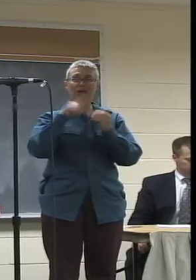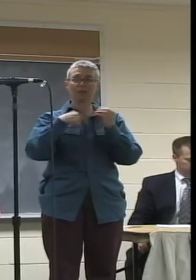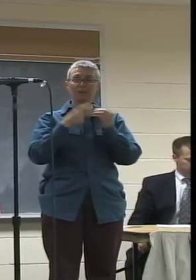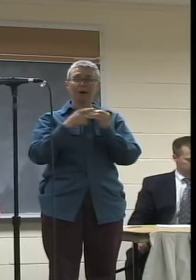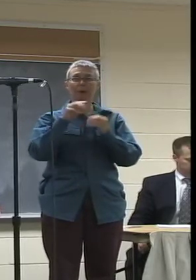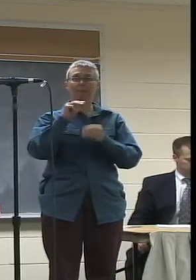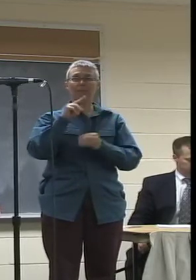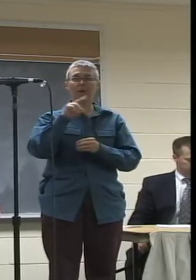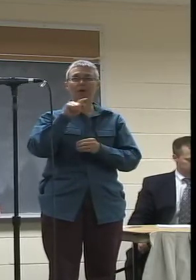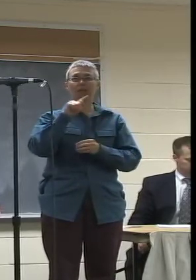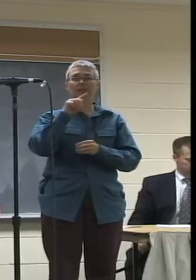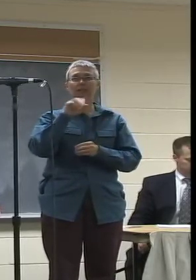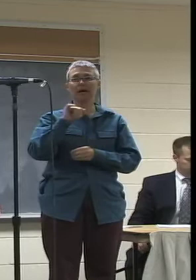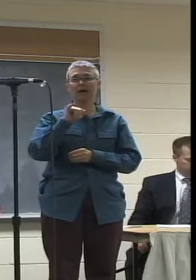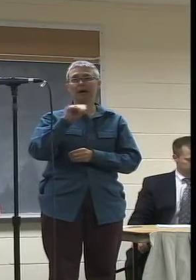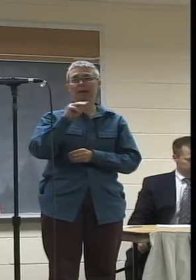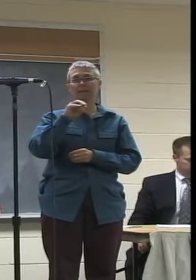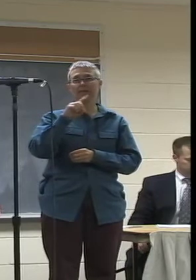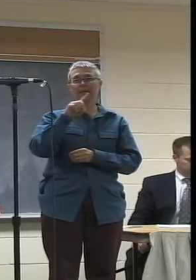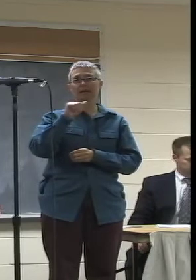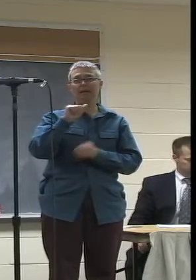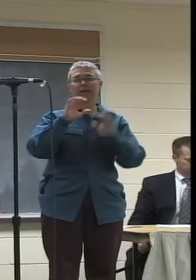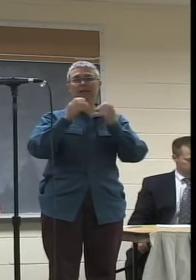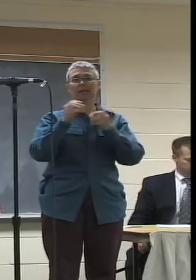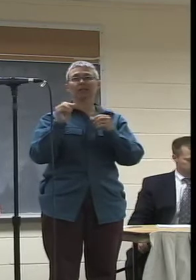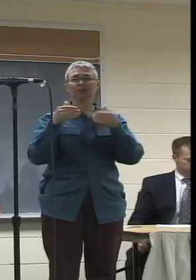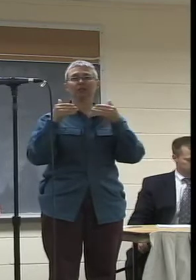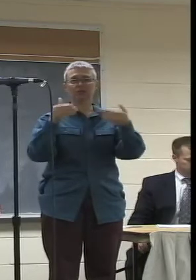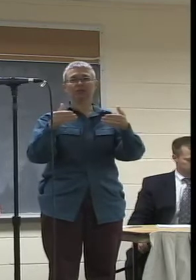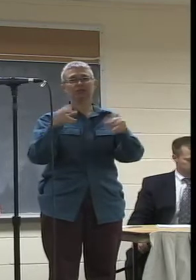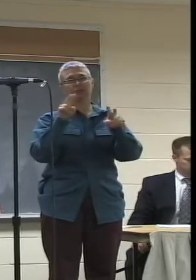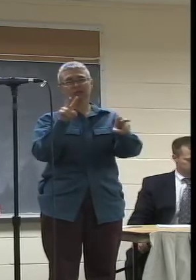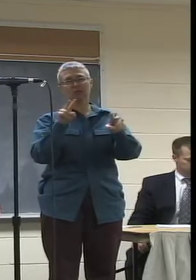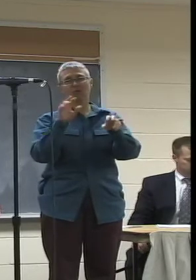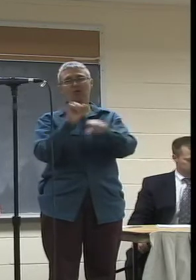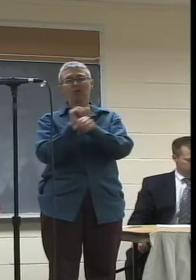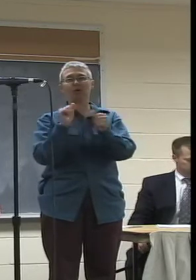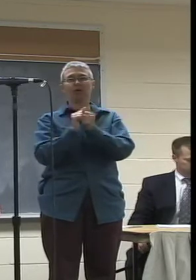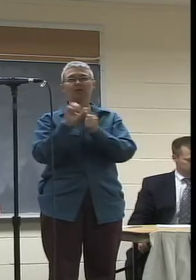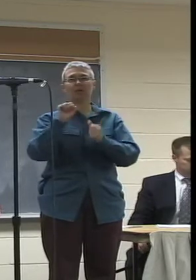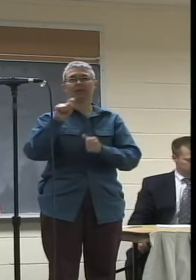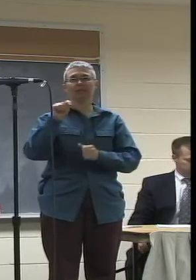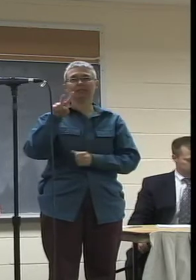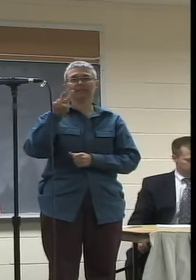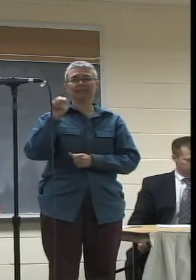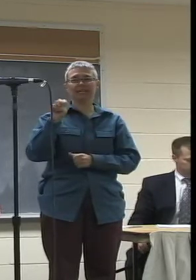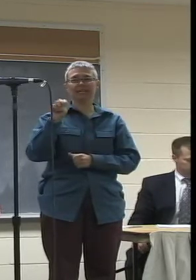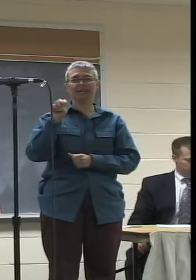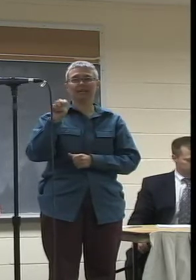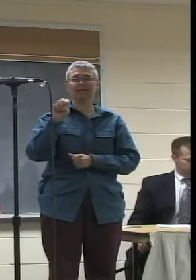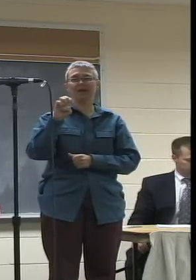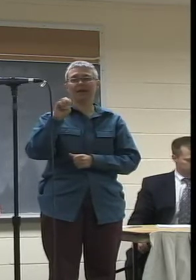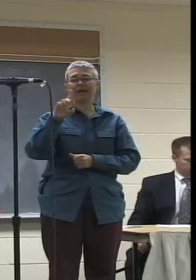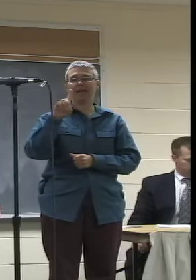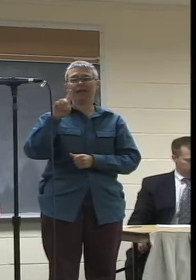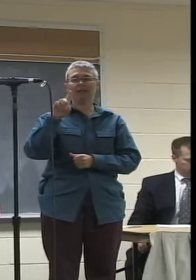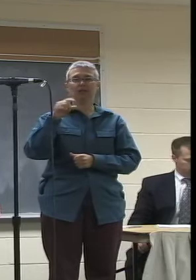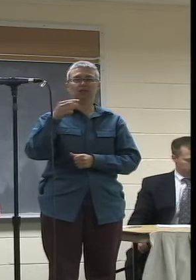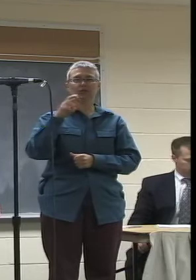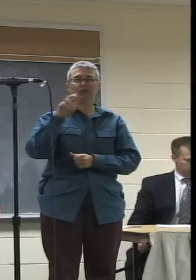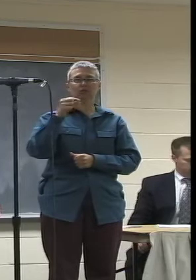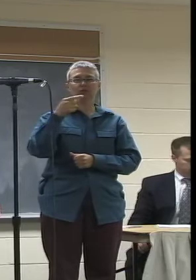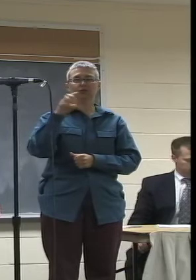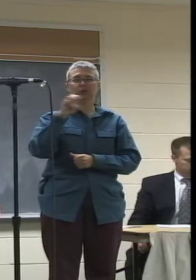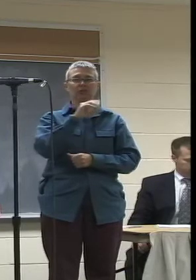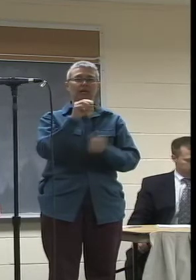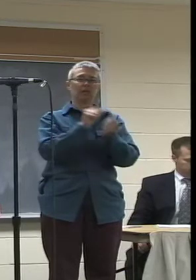and is looking forward to working both with Steve Eldridge and with